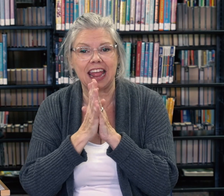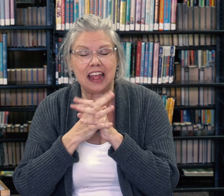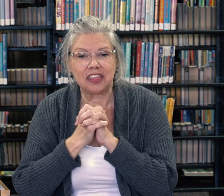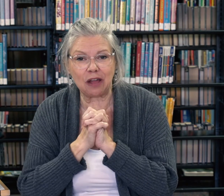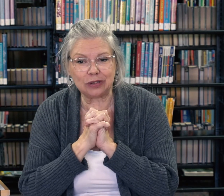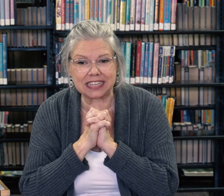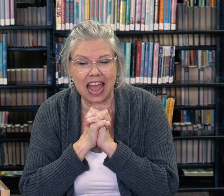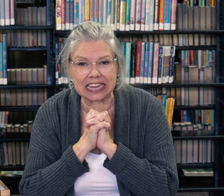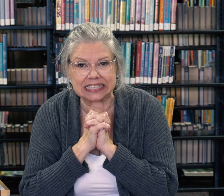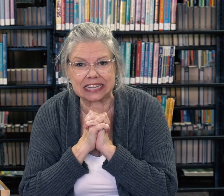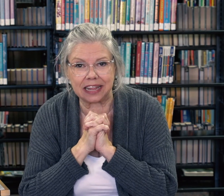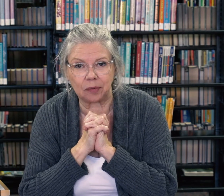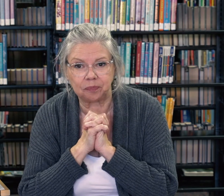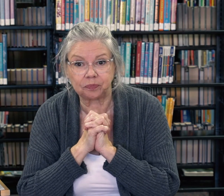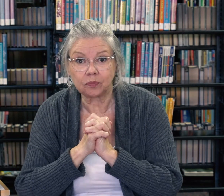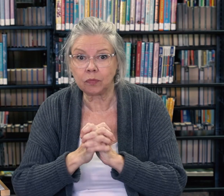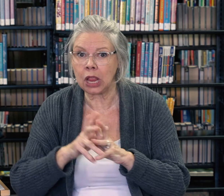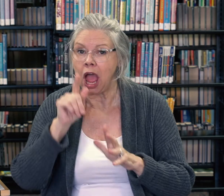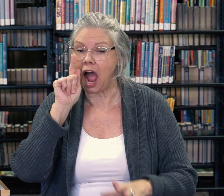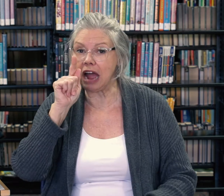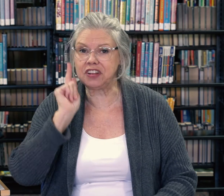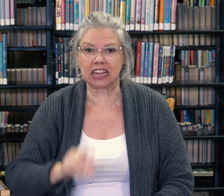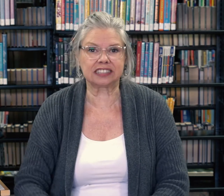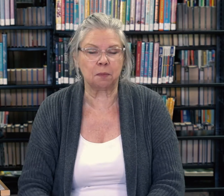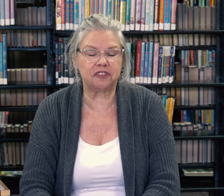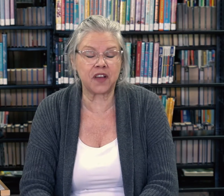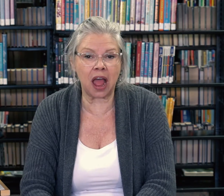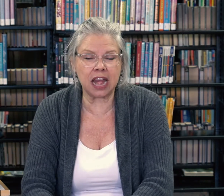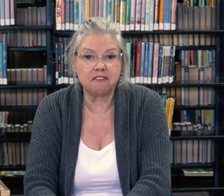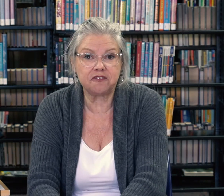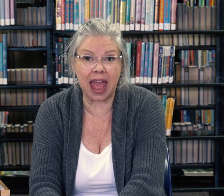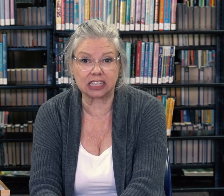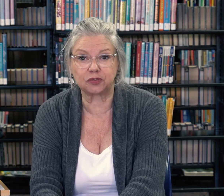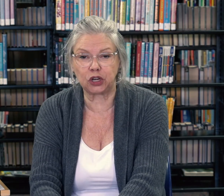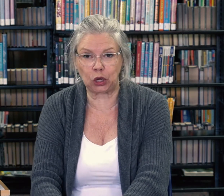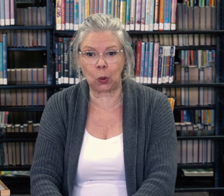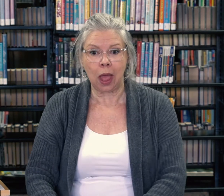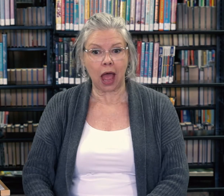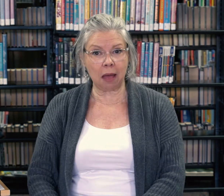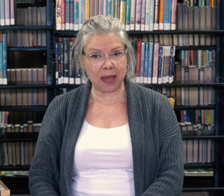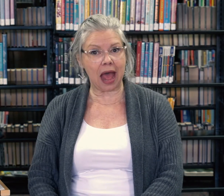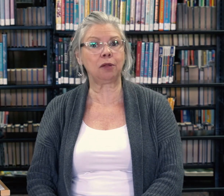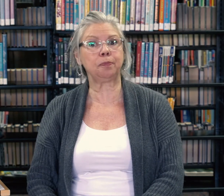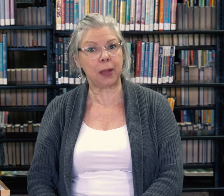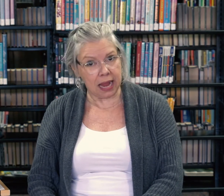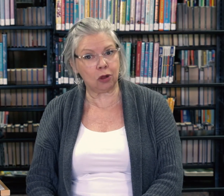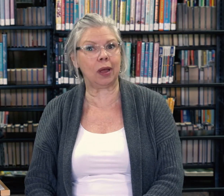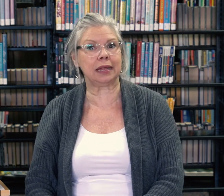That was excellent. I've got some fun facts for you about penguins.